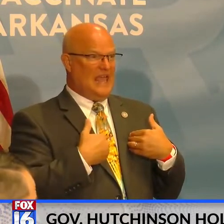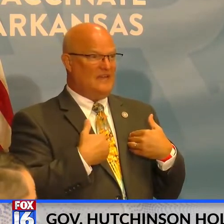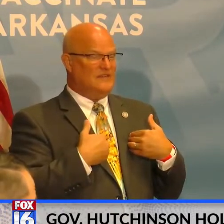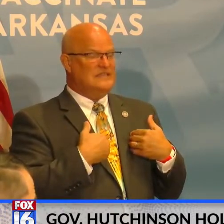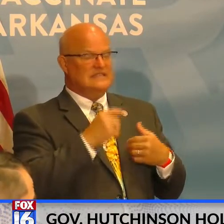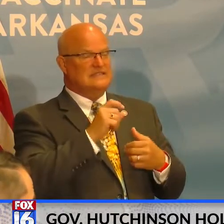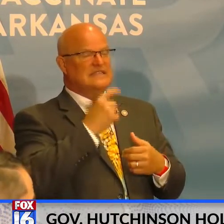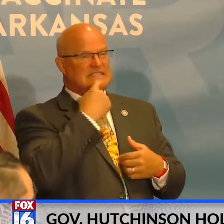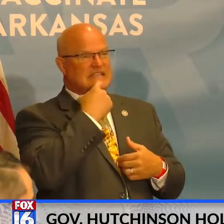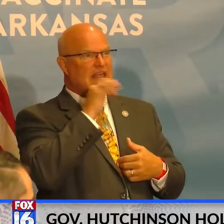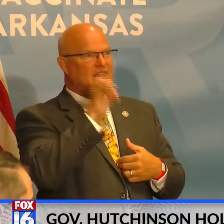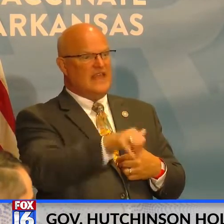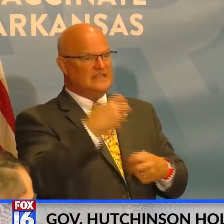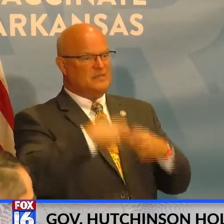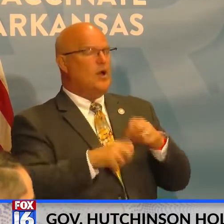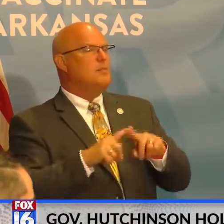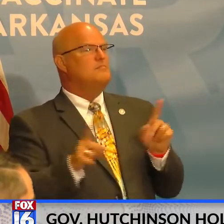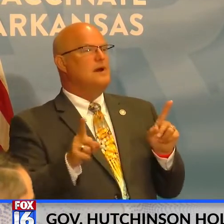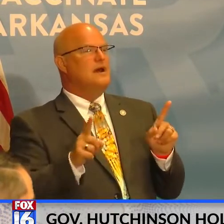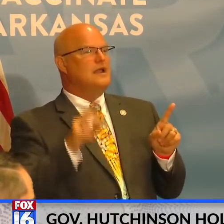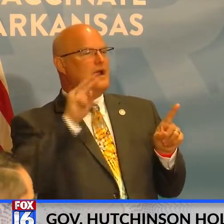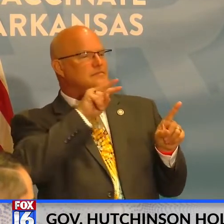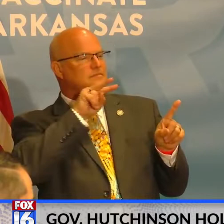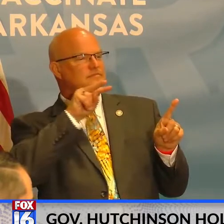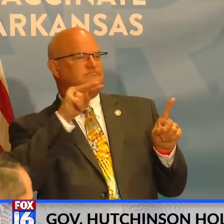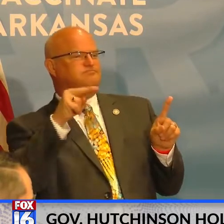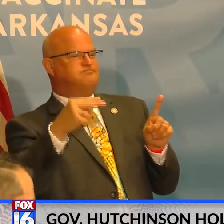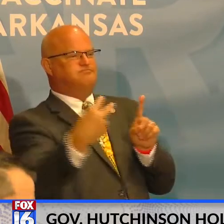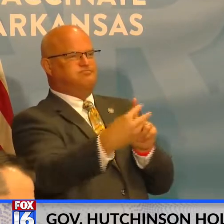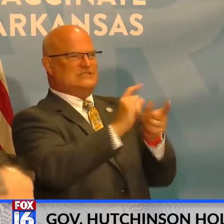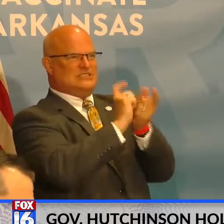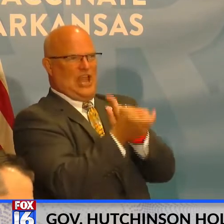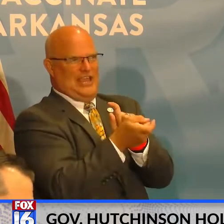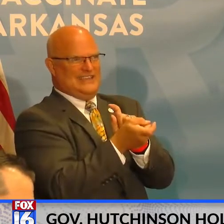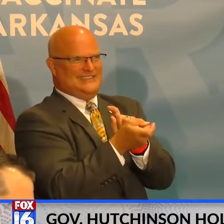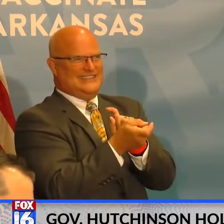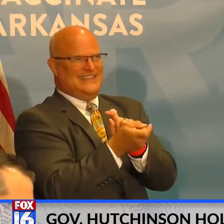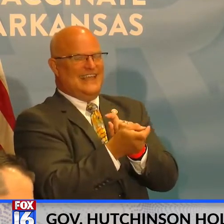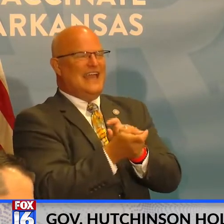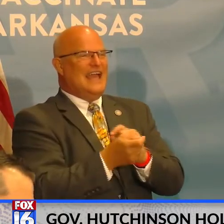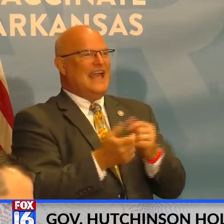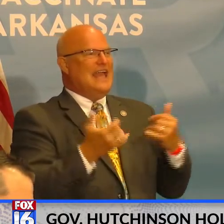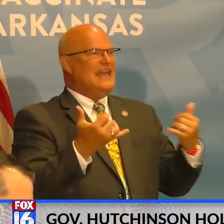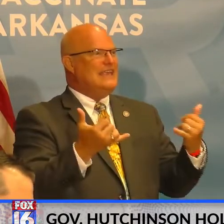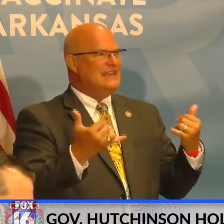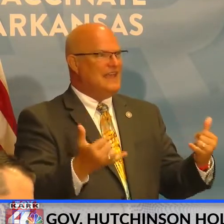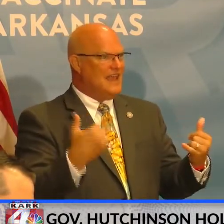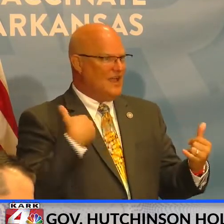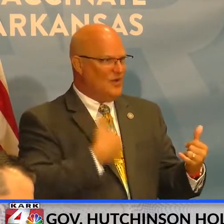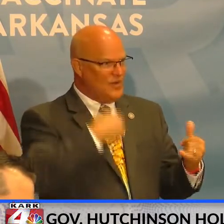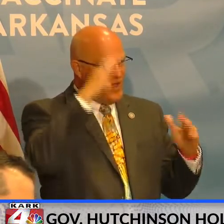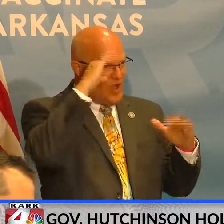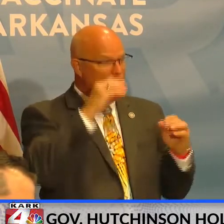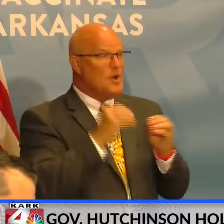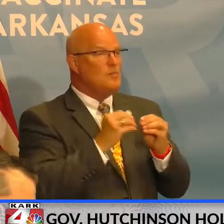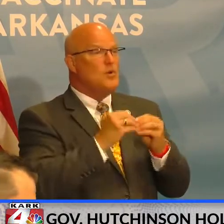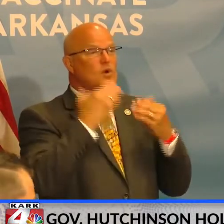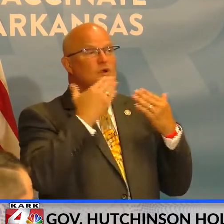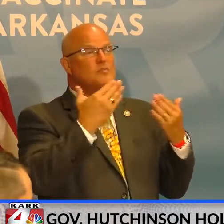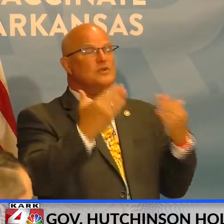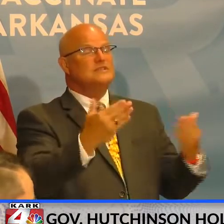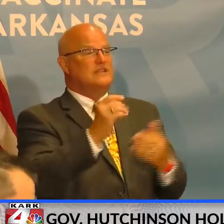cited, but my, how our perspective changes. And if anything, I hope that we are more appreciative